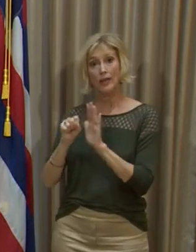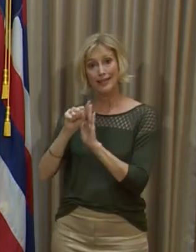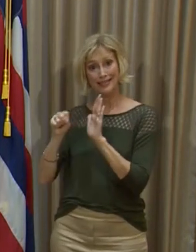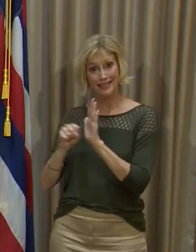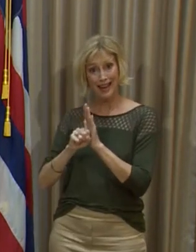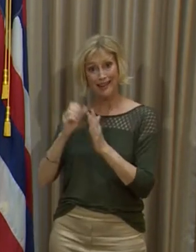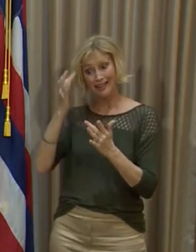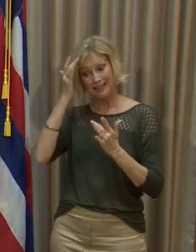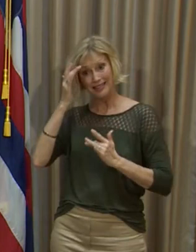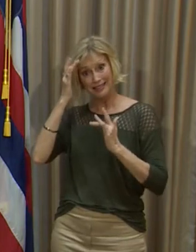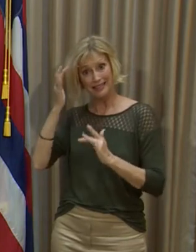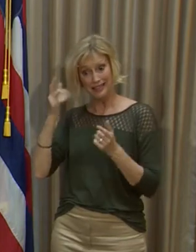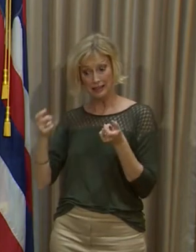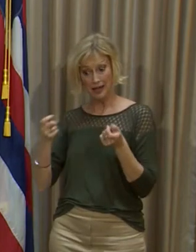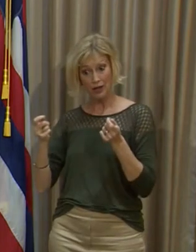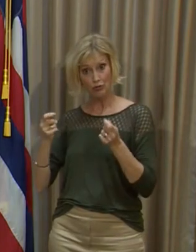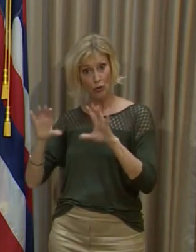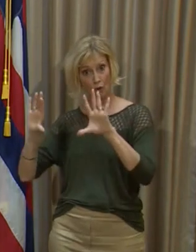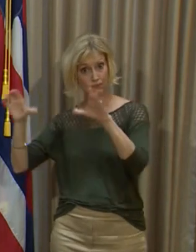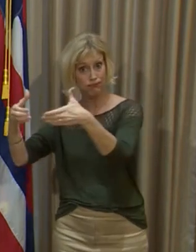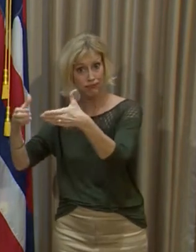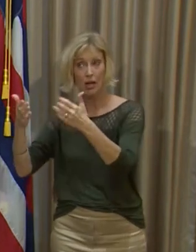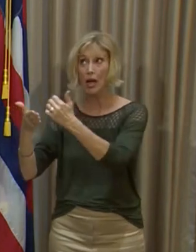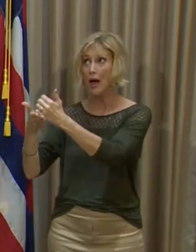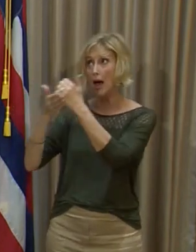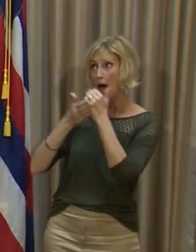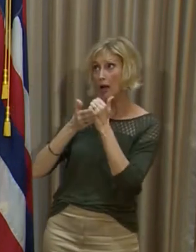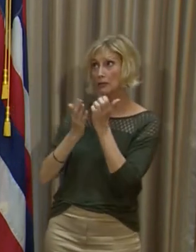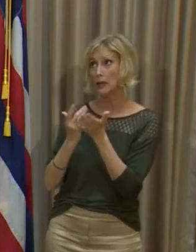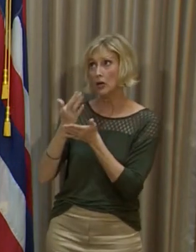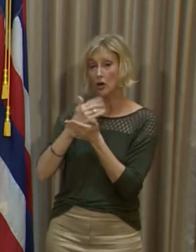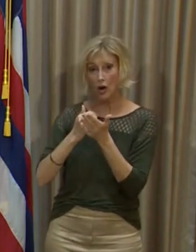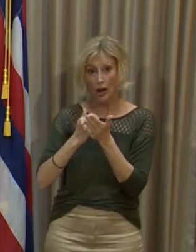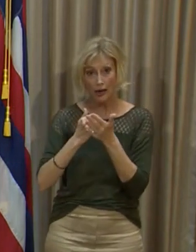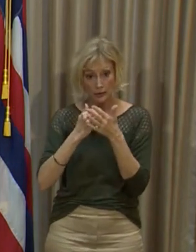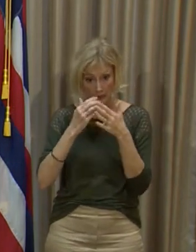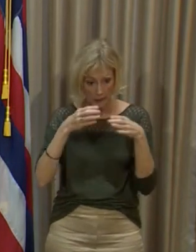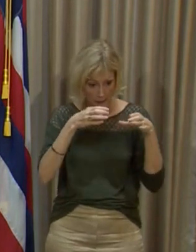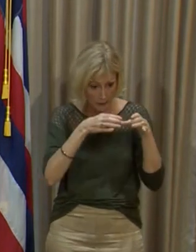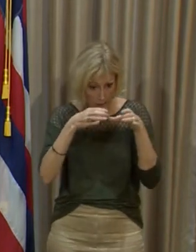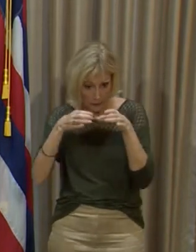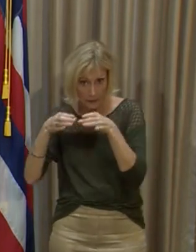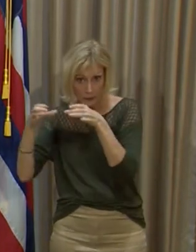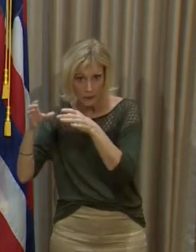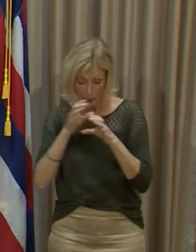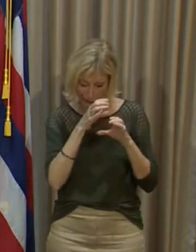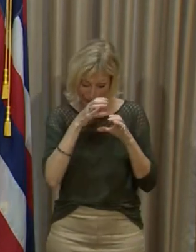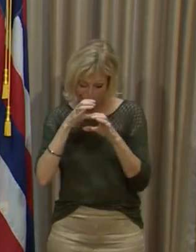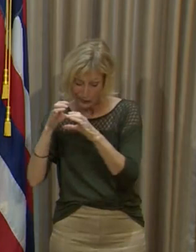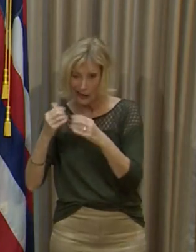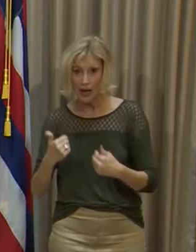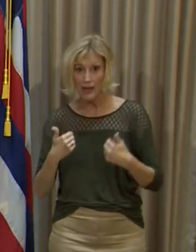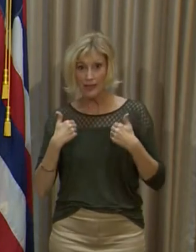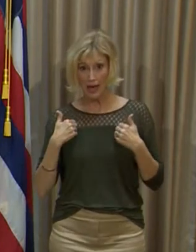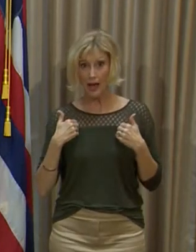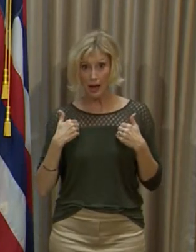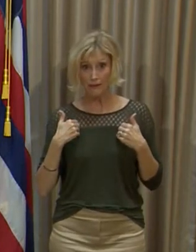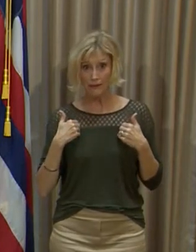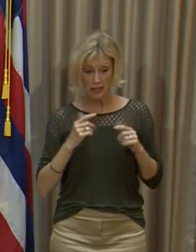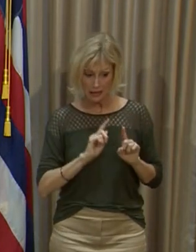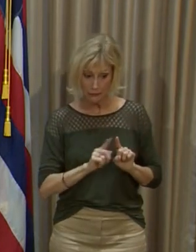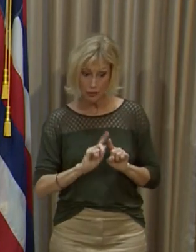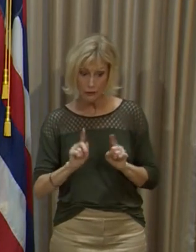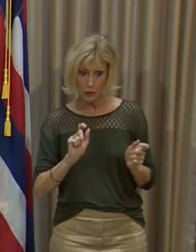Disease Outbreak Control Division. So they help us collect the specimens that are most likely to have viruses that have variants.